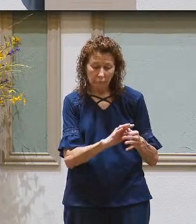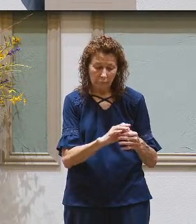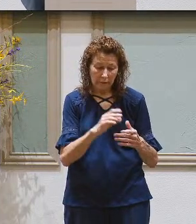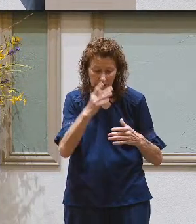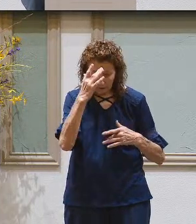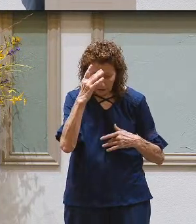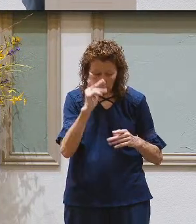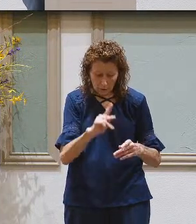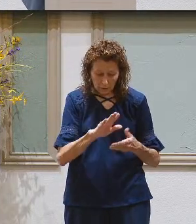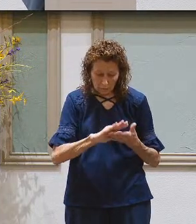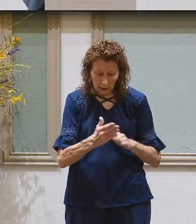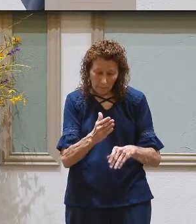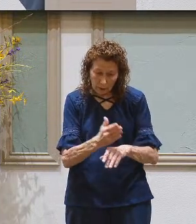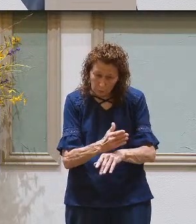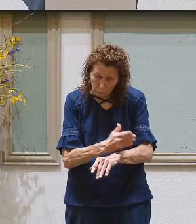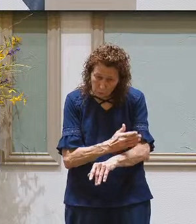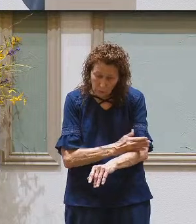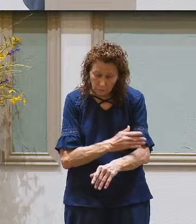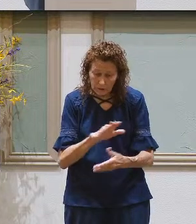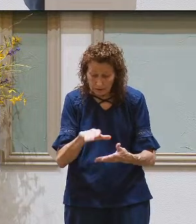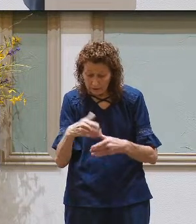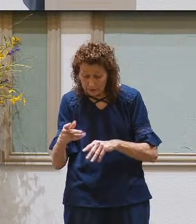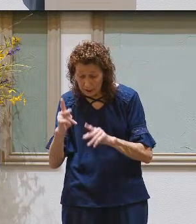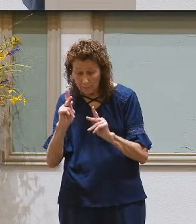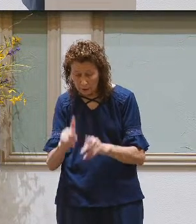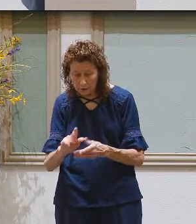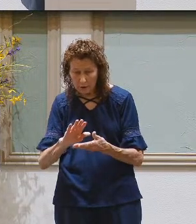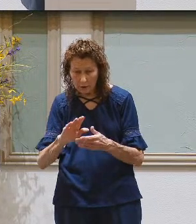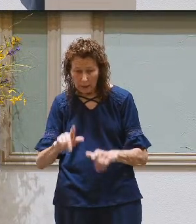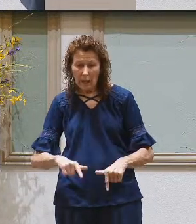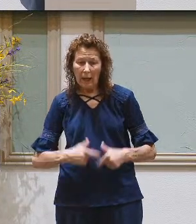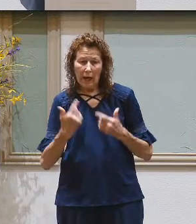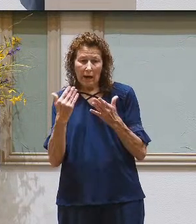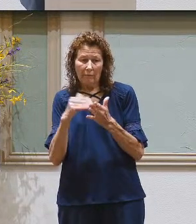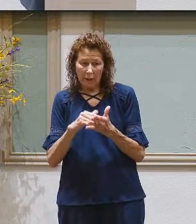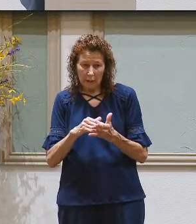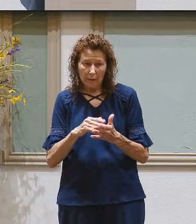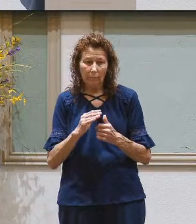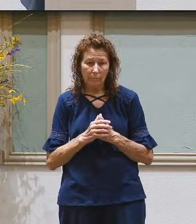person getting better. It's about a dead person coming back back to life.